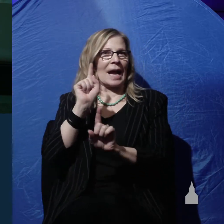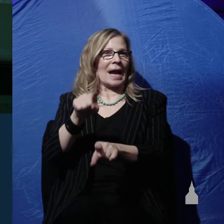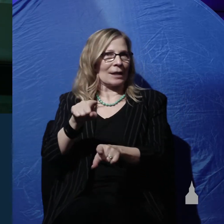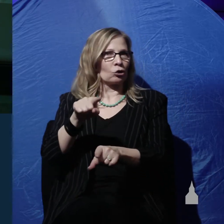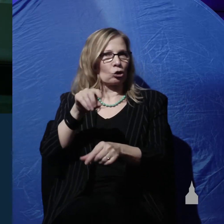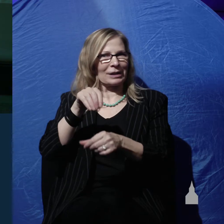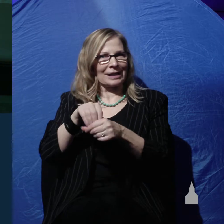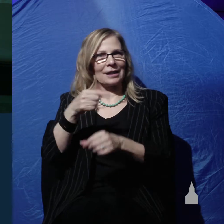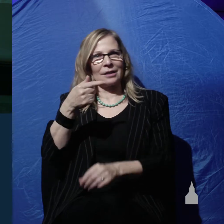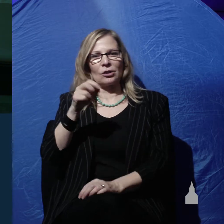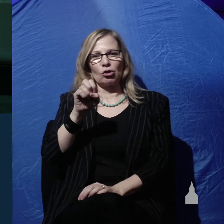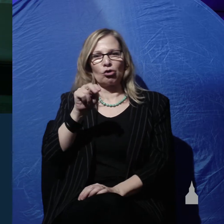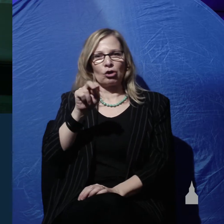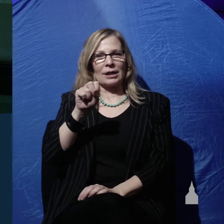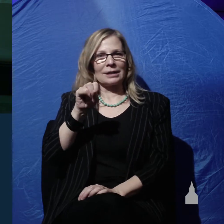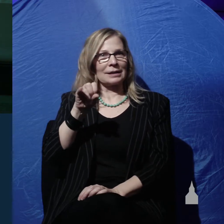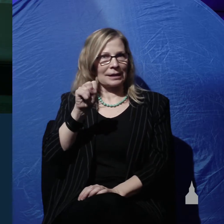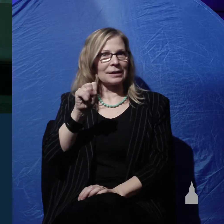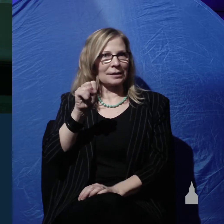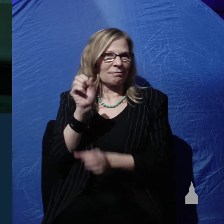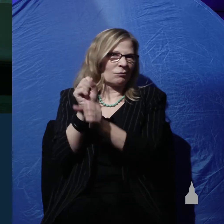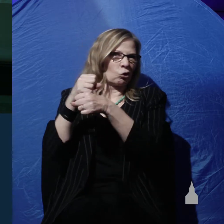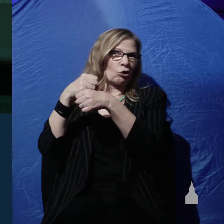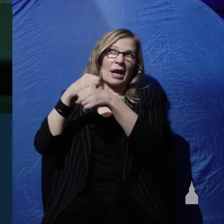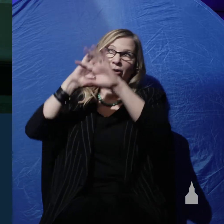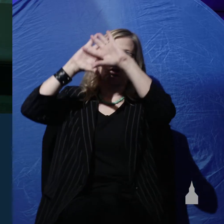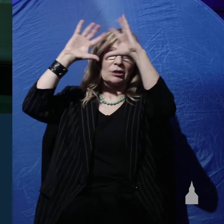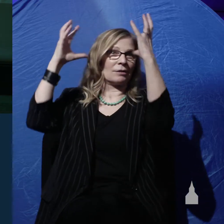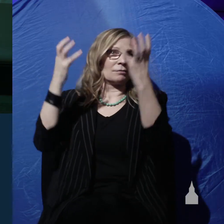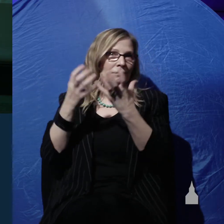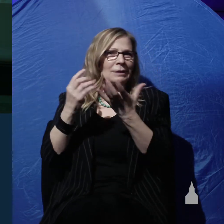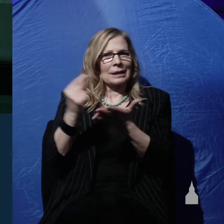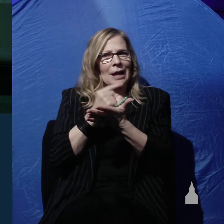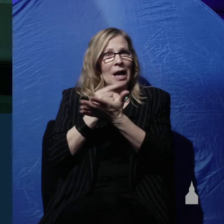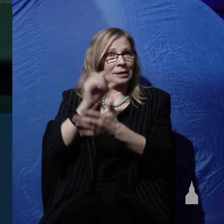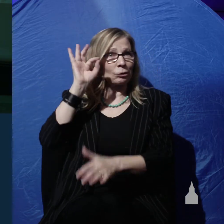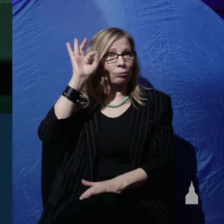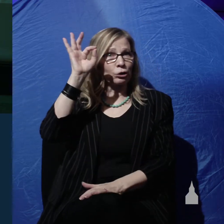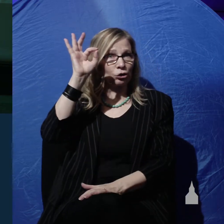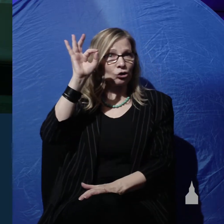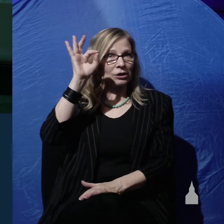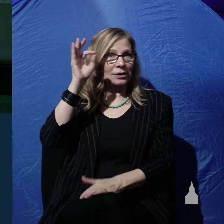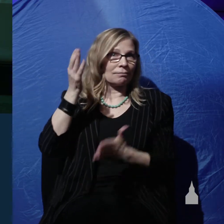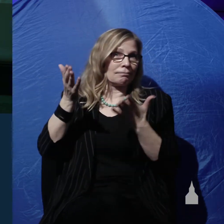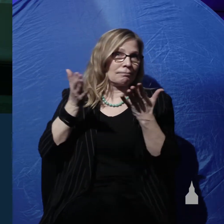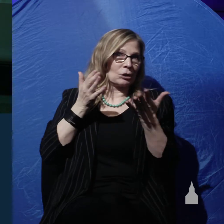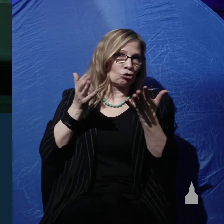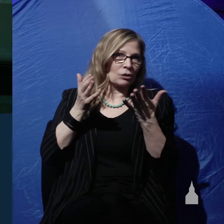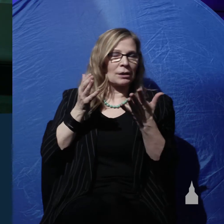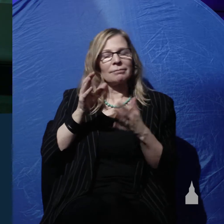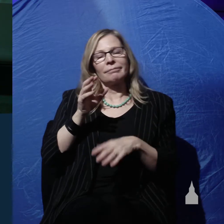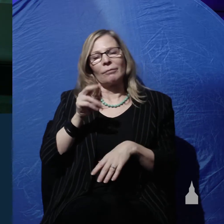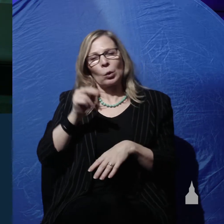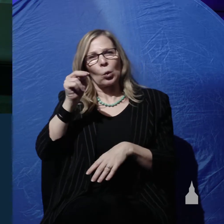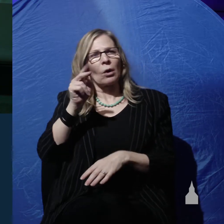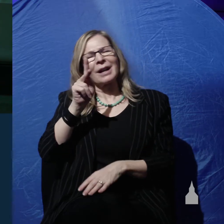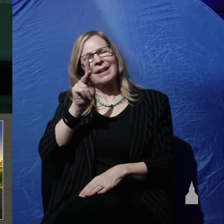apologetics ministry, gospel preaching ministry in northern Kentucky in the Cincinnati area, and there in 2007,